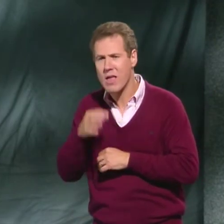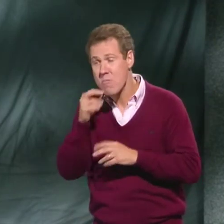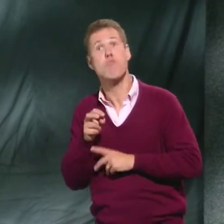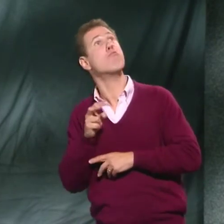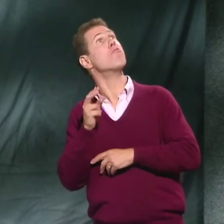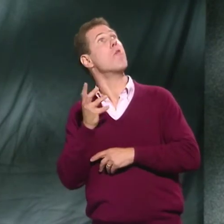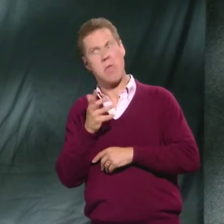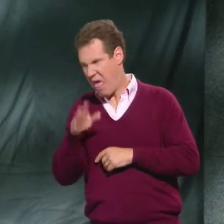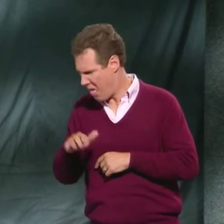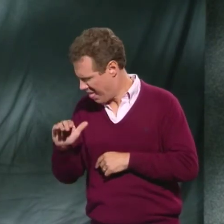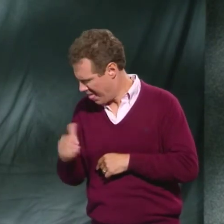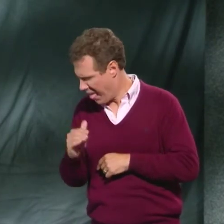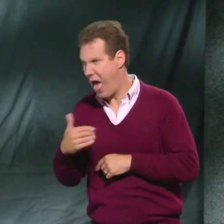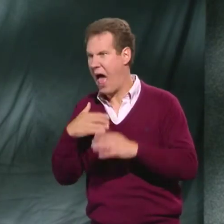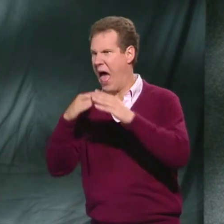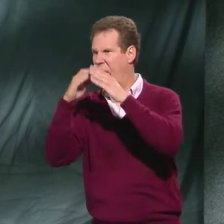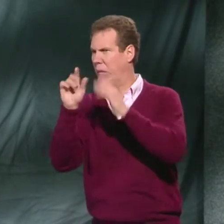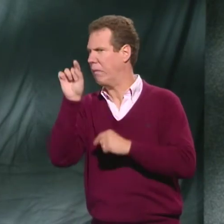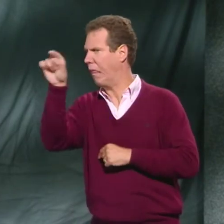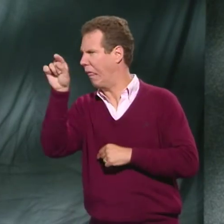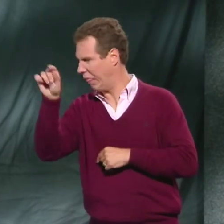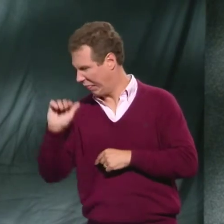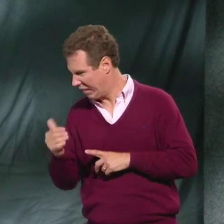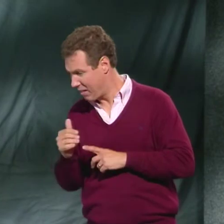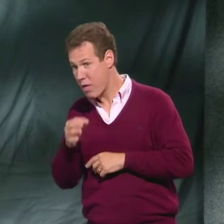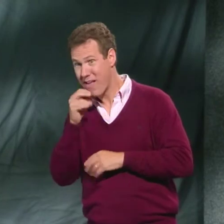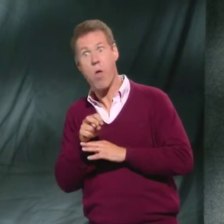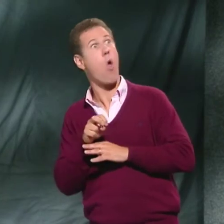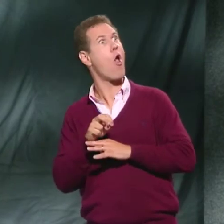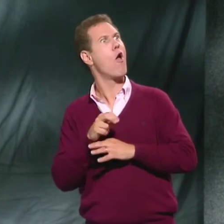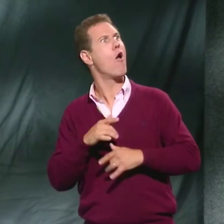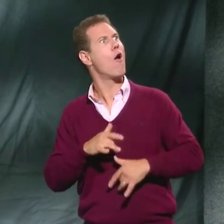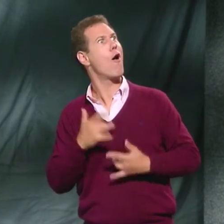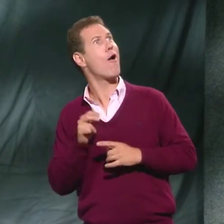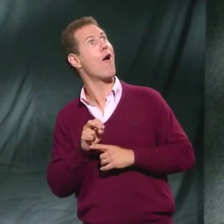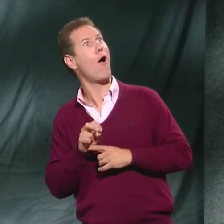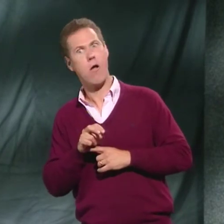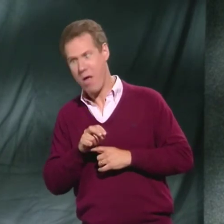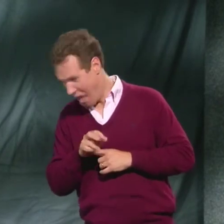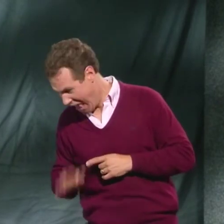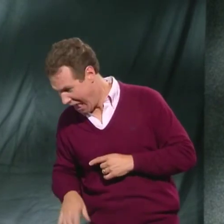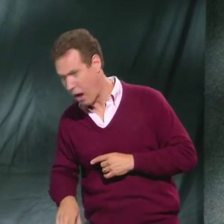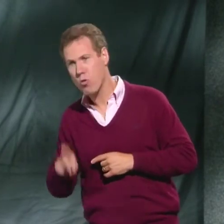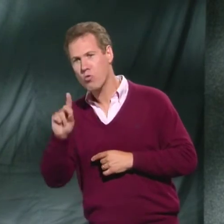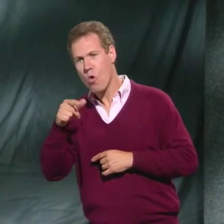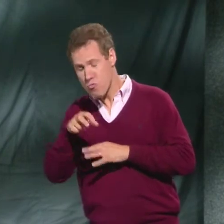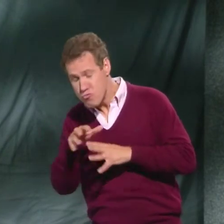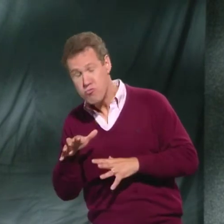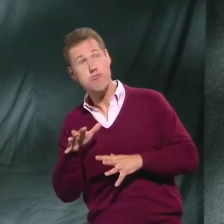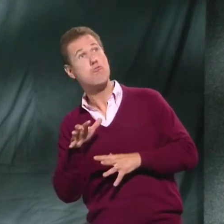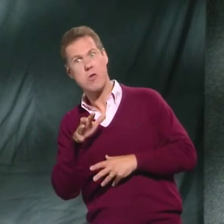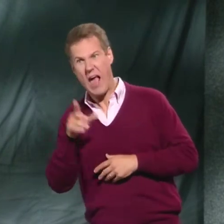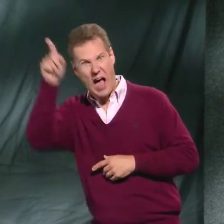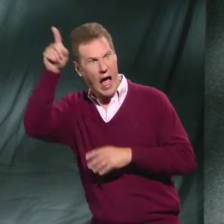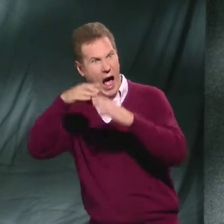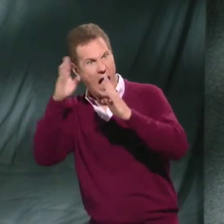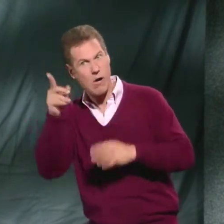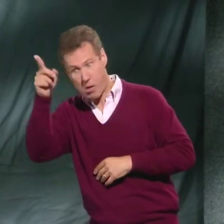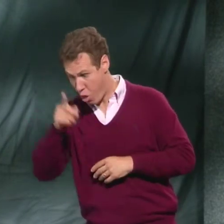over there.' The cat became excited and woke up the dog, and the dog said, "'Hey, there's a house over there.'